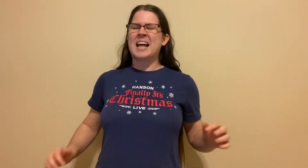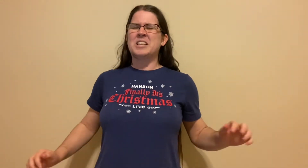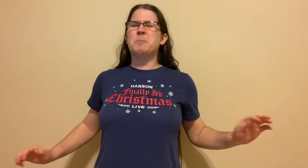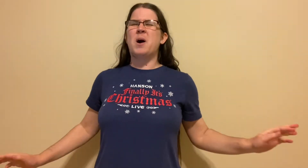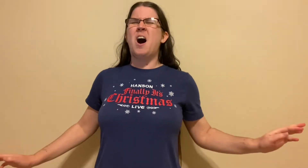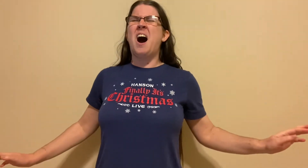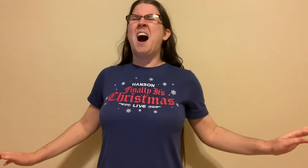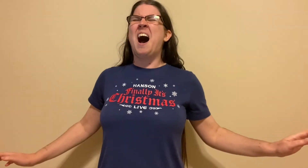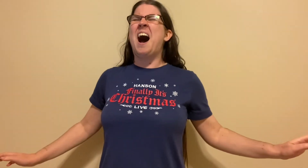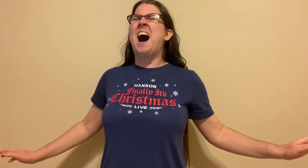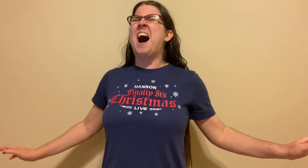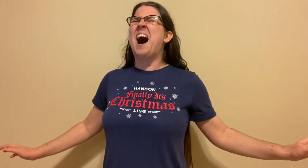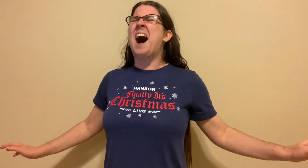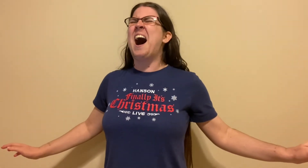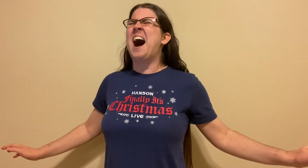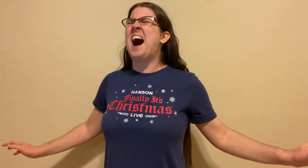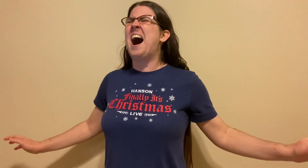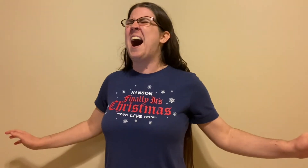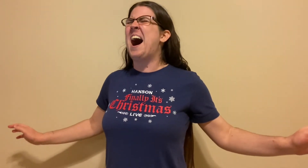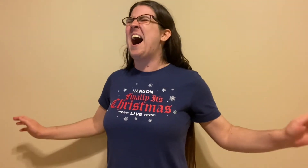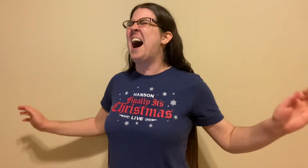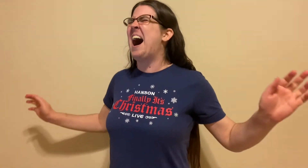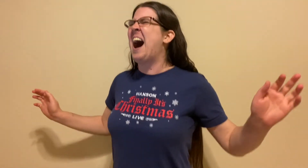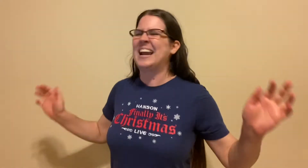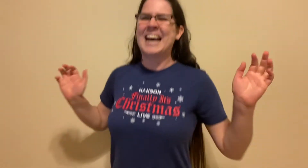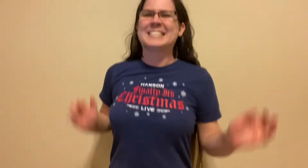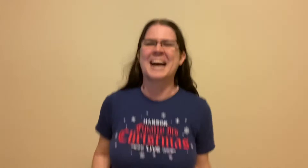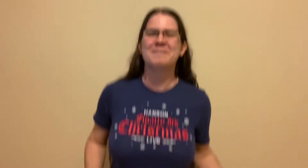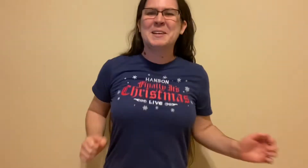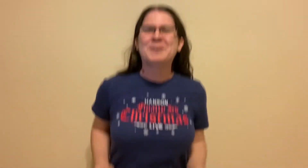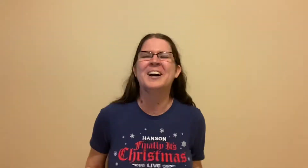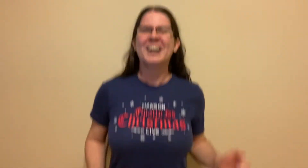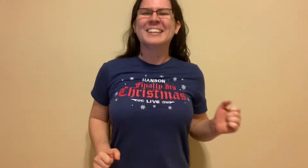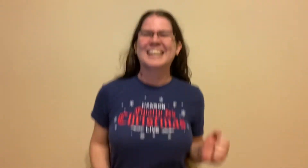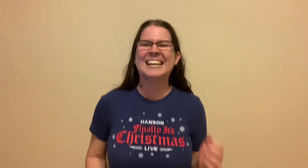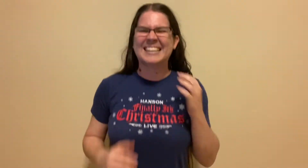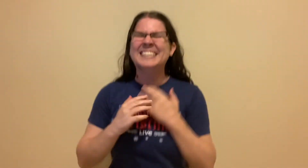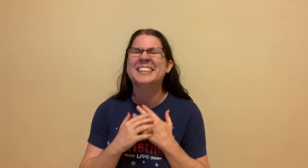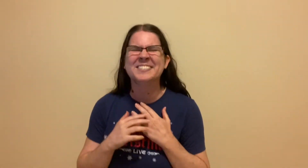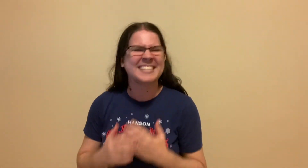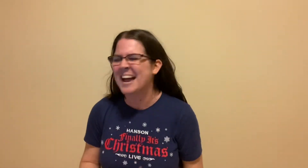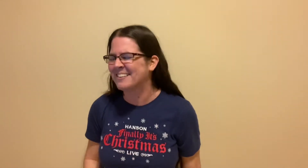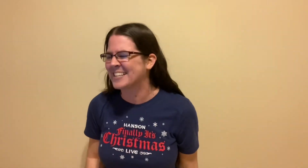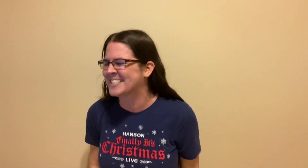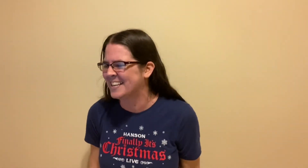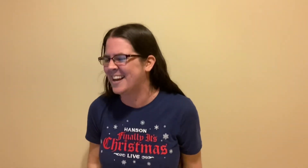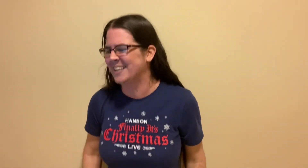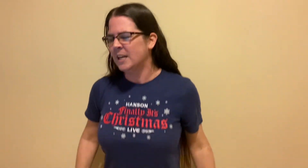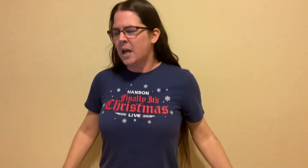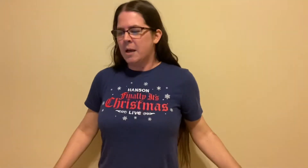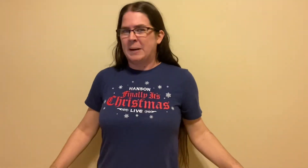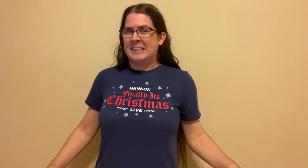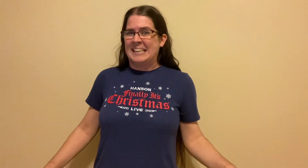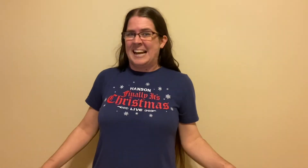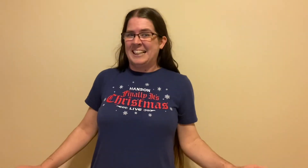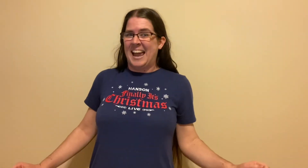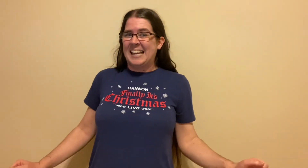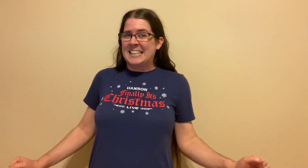the boy has got me pulled in a new direction but I think I like it